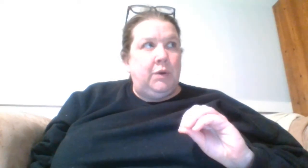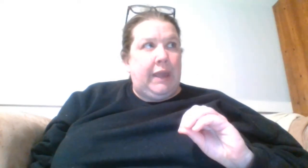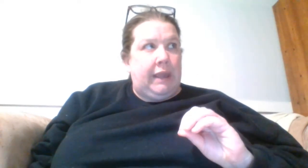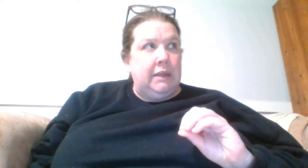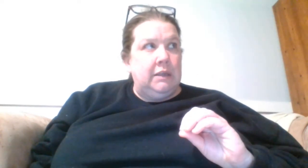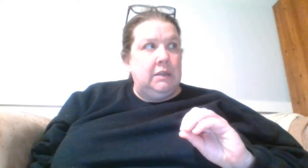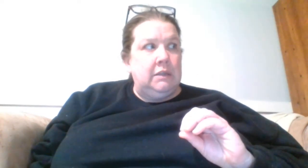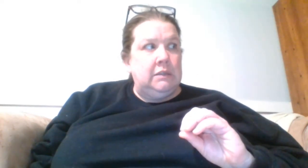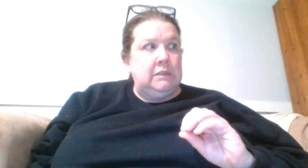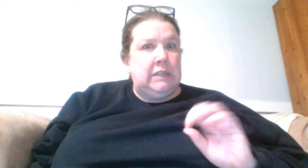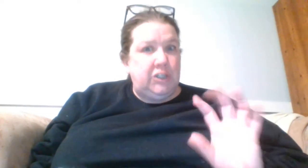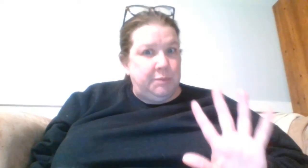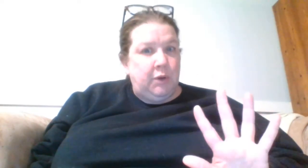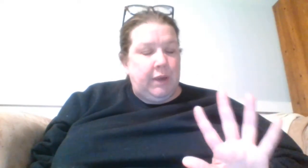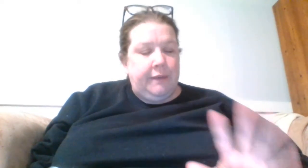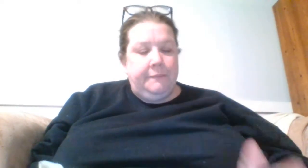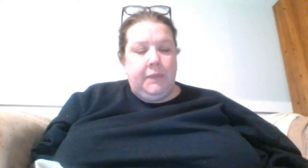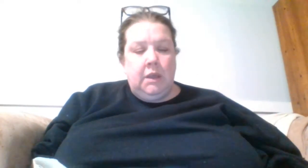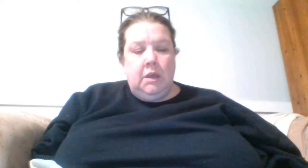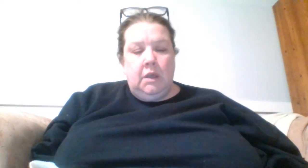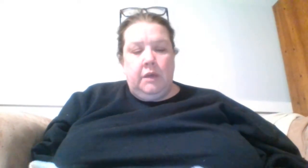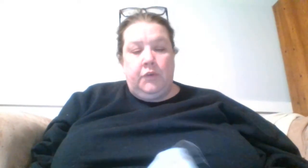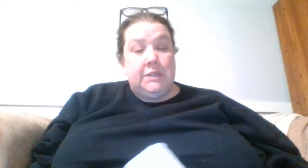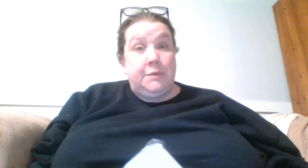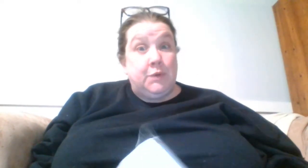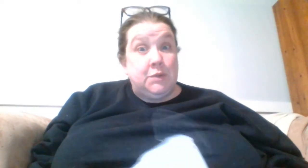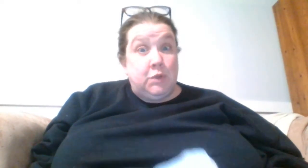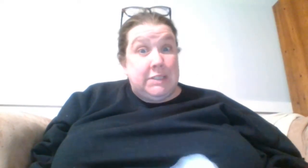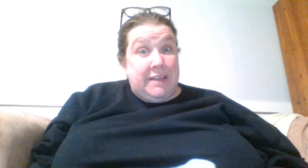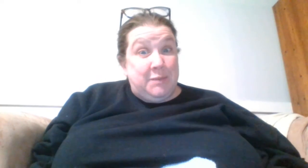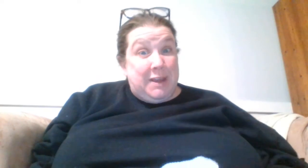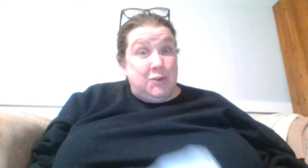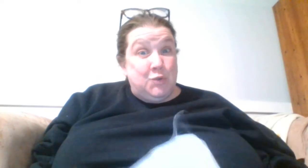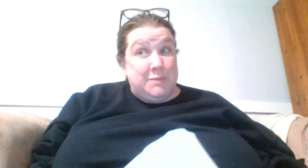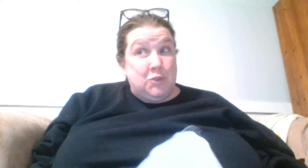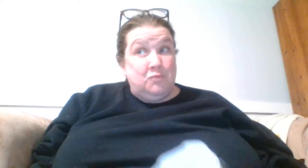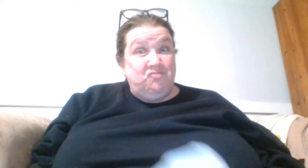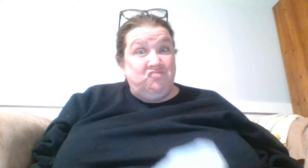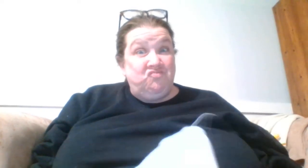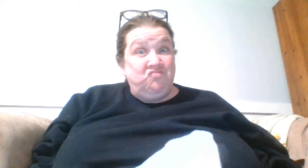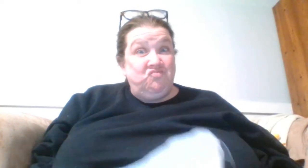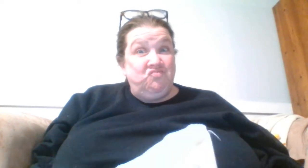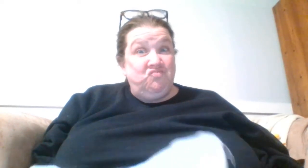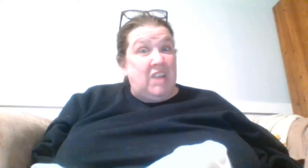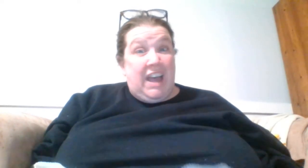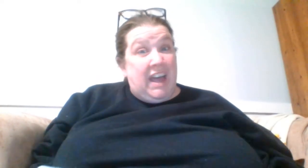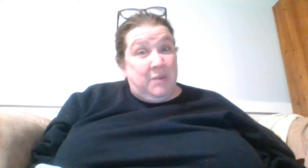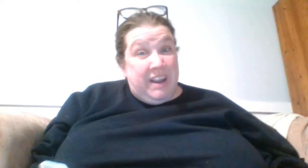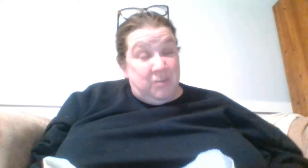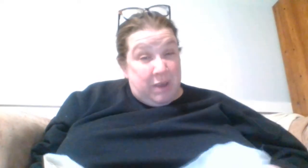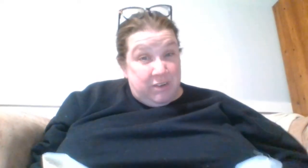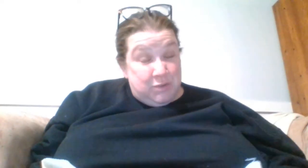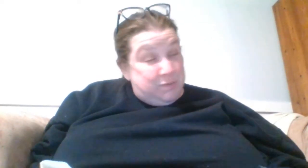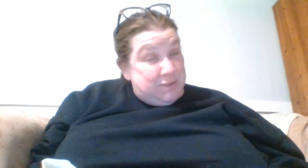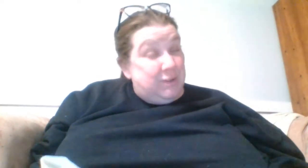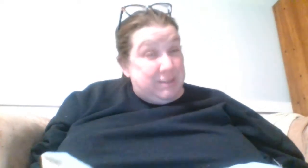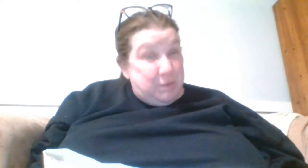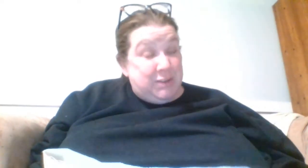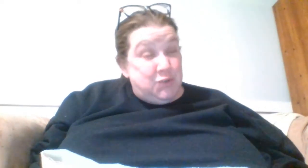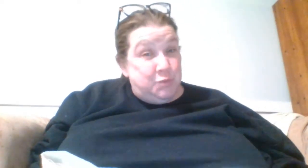okay. should be okay. Force comes worse we'll just have to buy a new swimsuit. I don't want to have to buy a new swimsuit unless mine's too